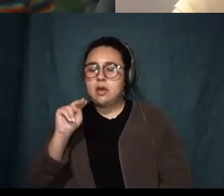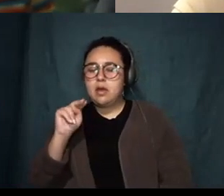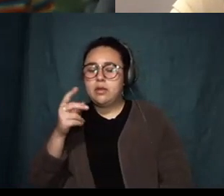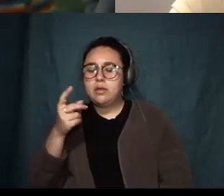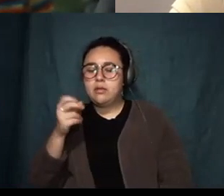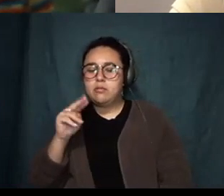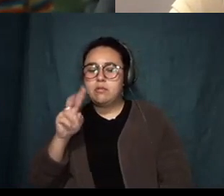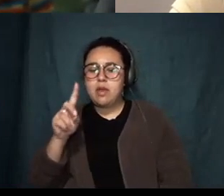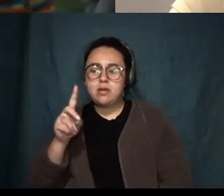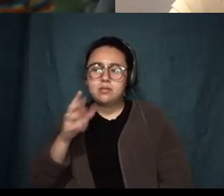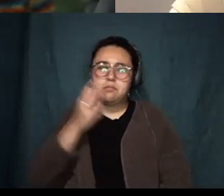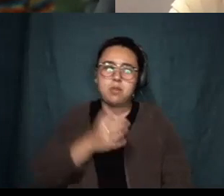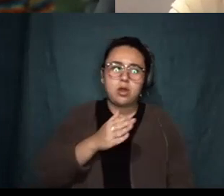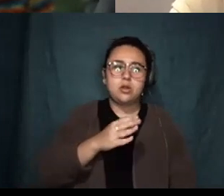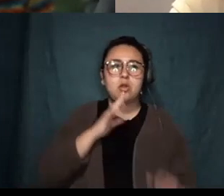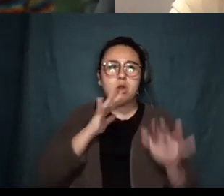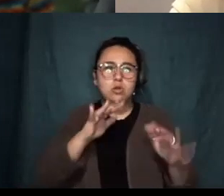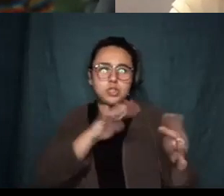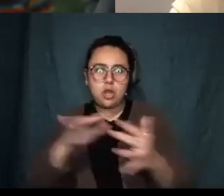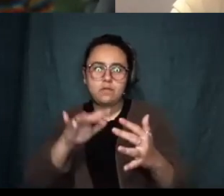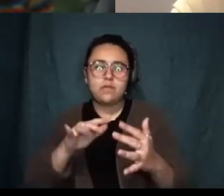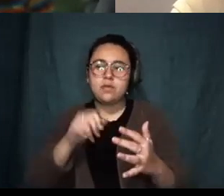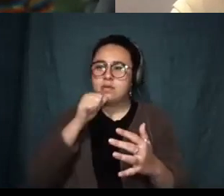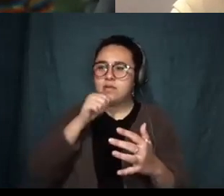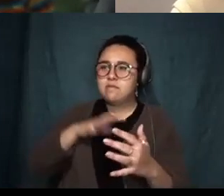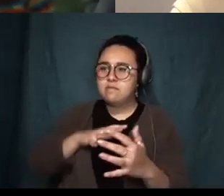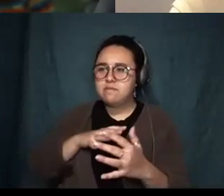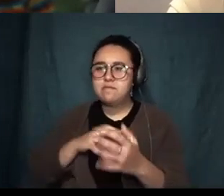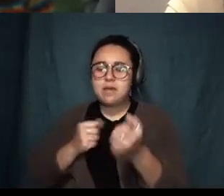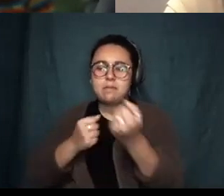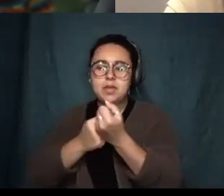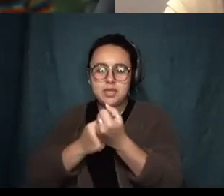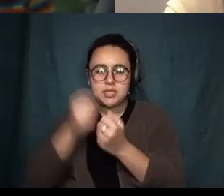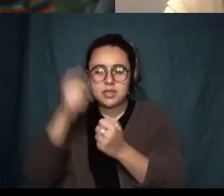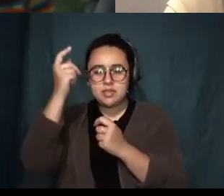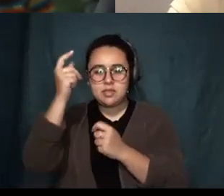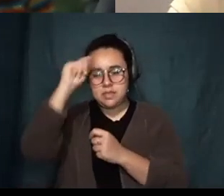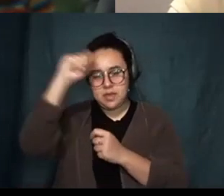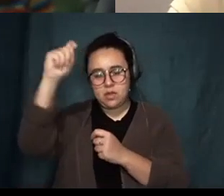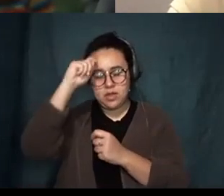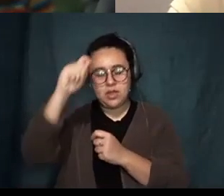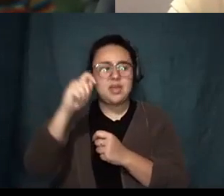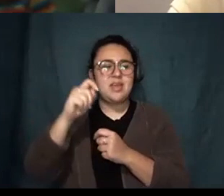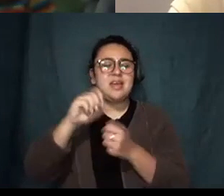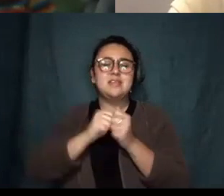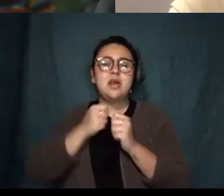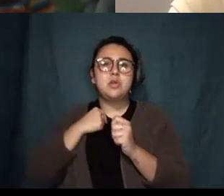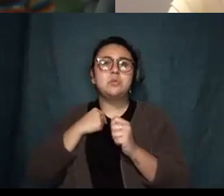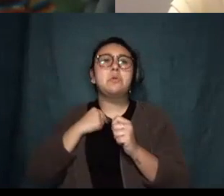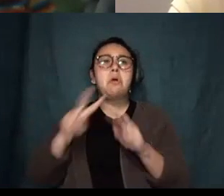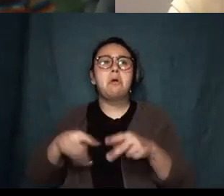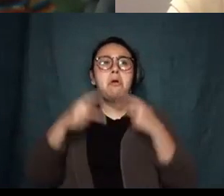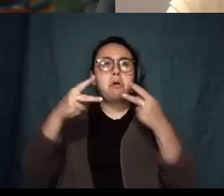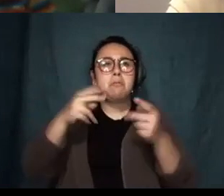theory part just kind of meditation on what it means to survive and what it means to think of yourself as a mammal and therefore vulnerable and also capable of